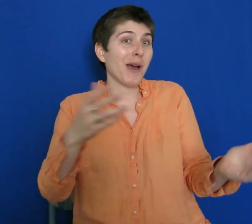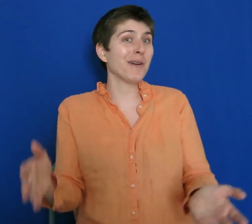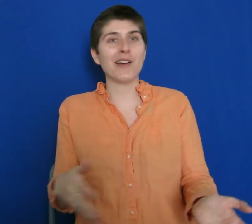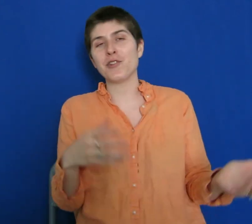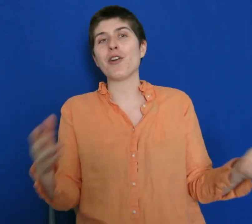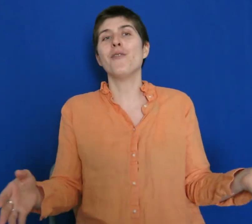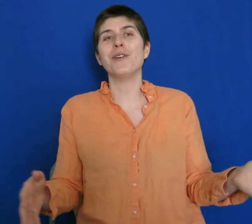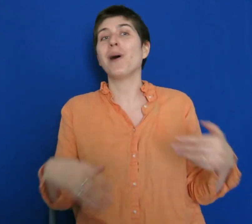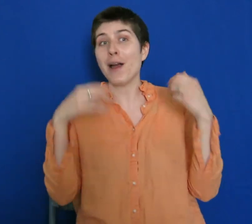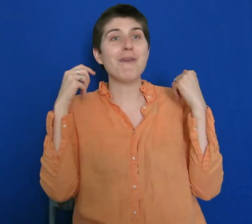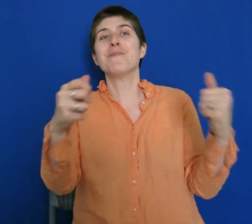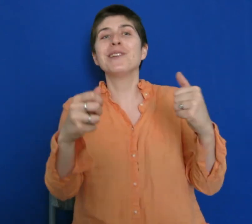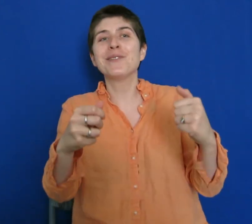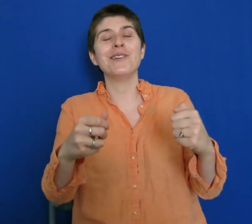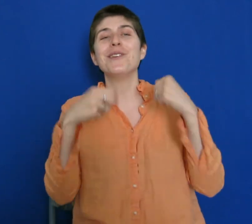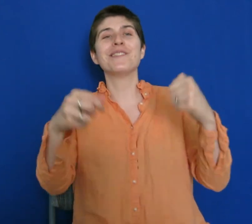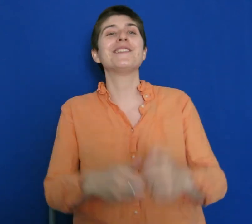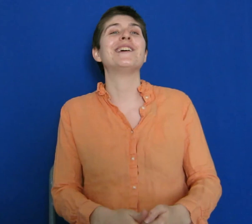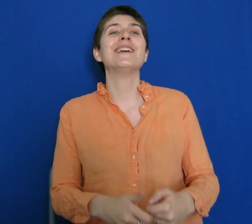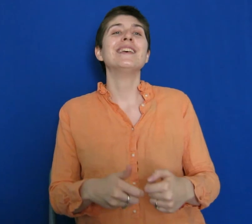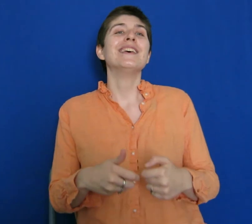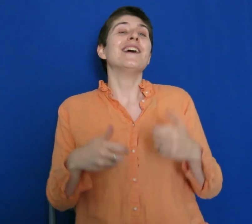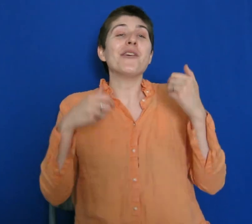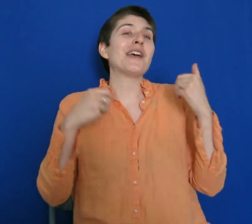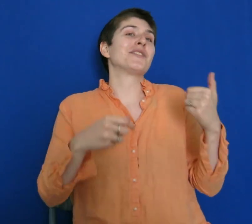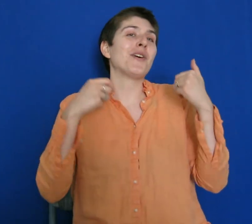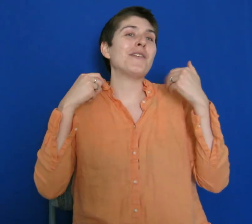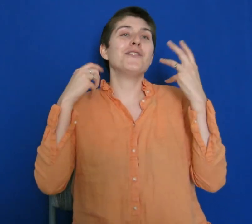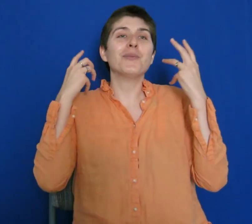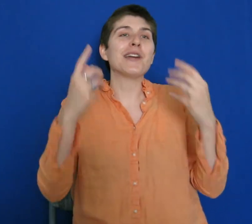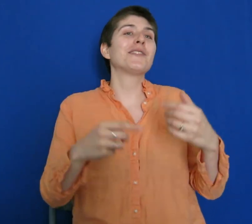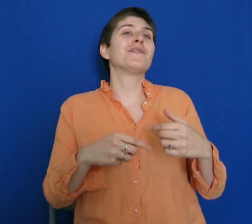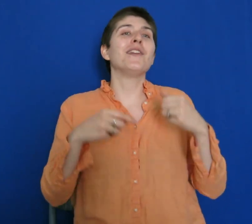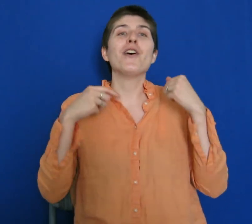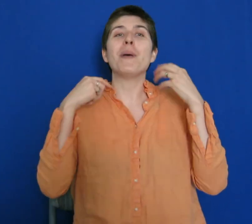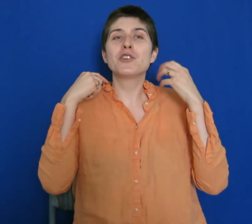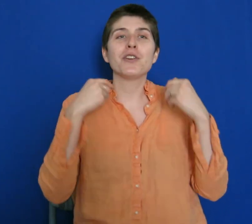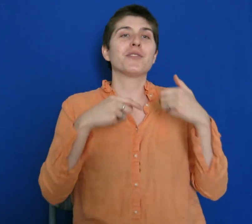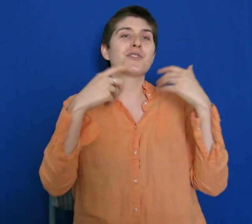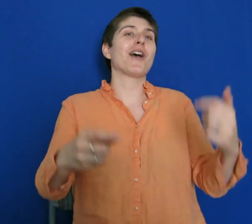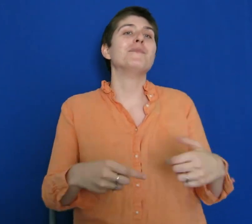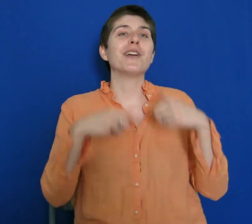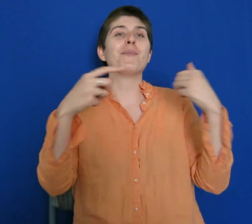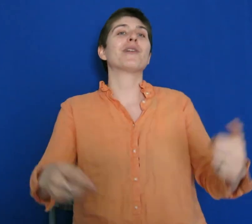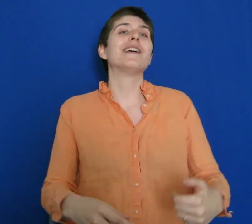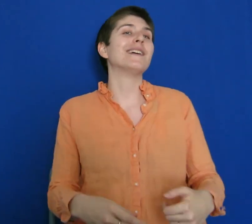hard now during COVID, but I believe in you. You can do it. Okay, so if you liked this video, make sure to subscribe to get more like it.